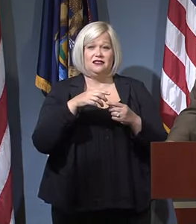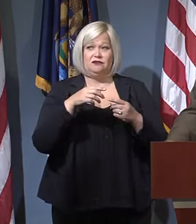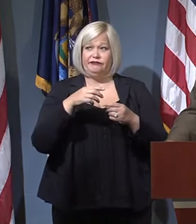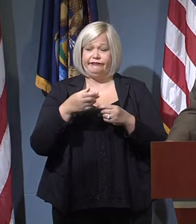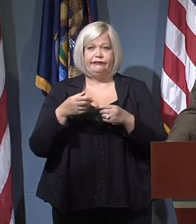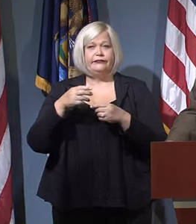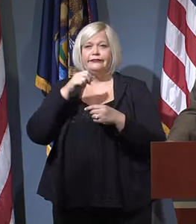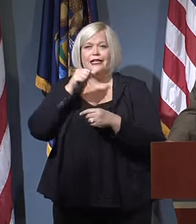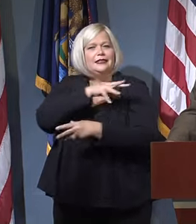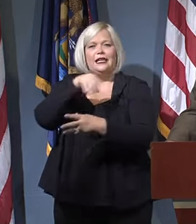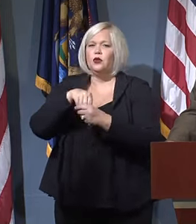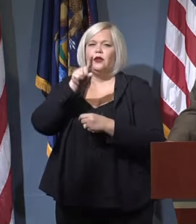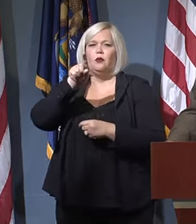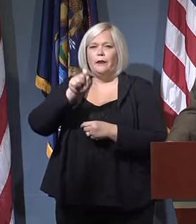donating today.